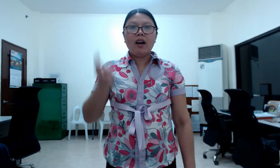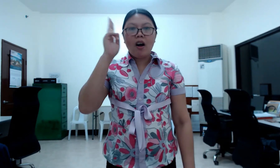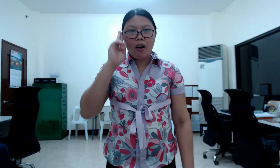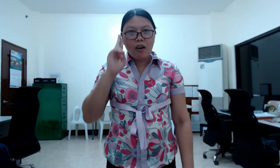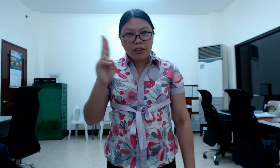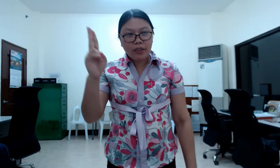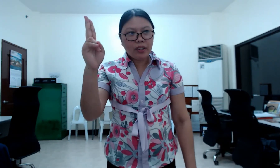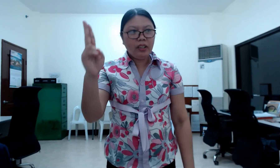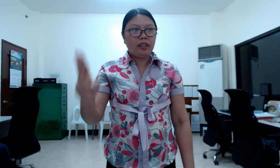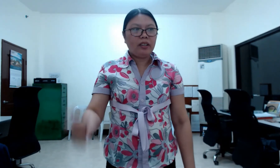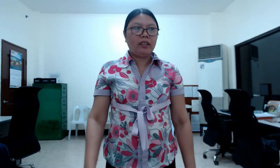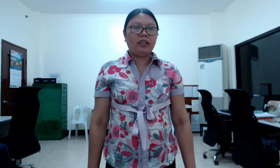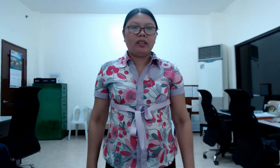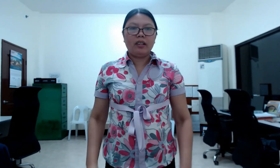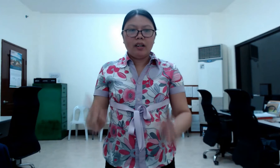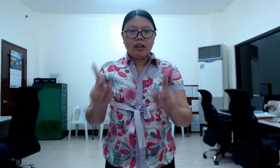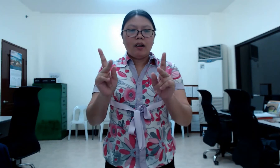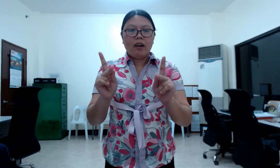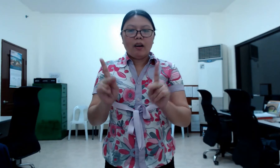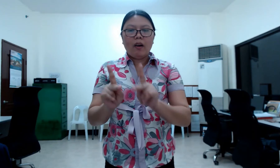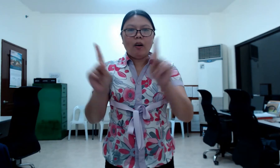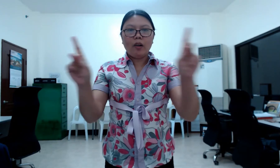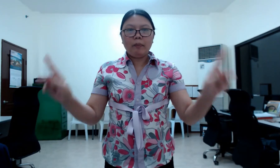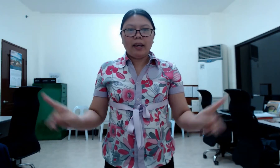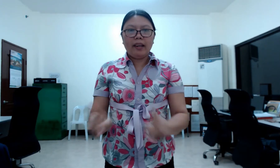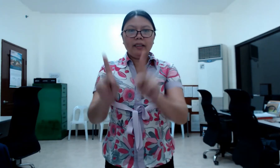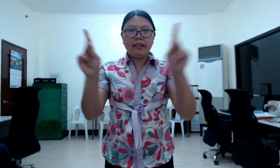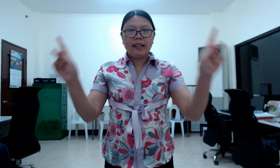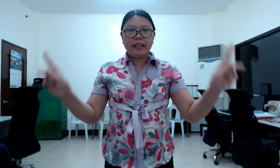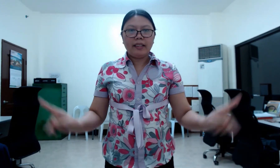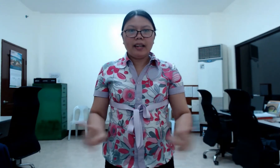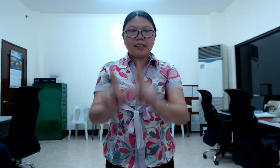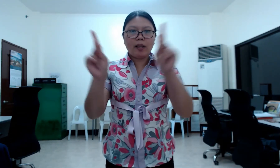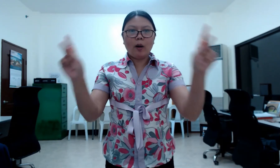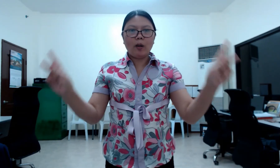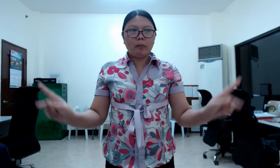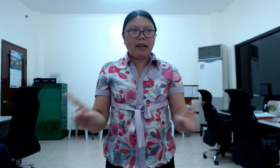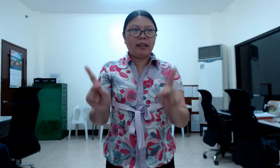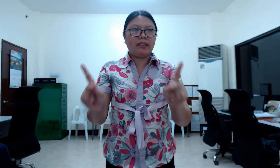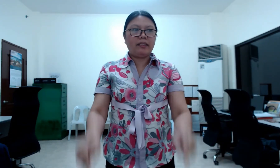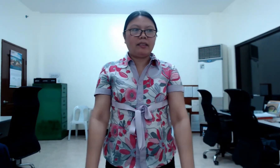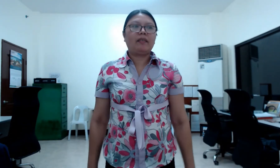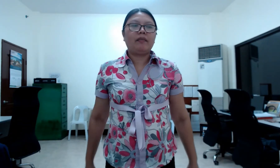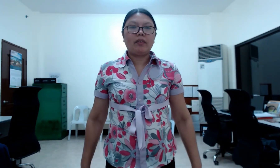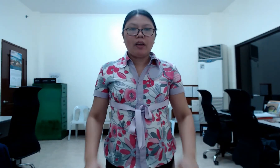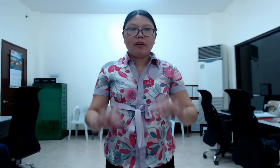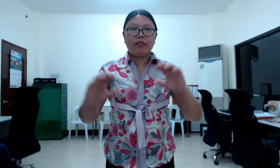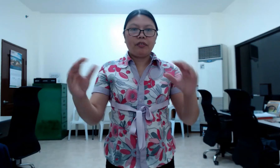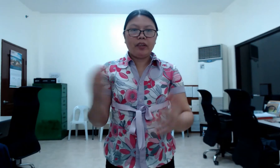Honor. All men. Yes, all men. Fear